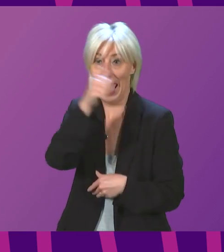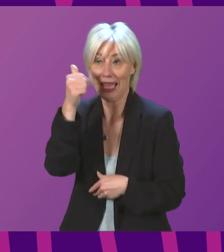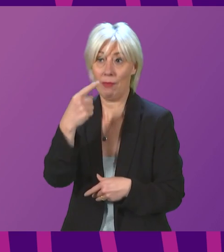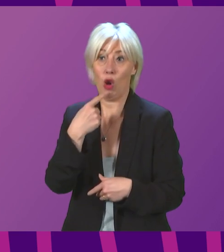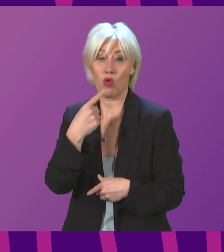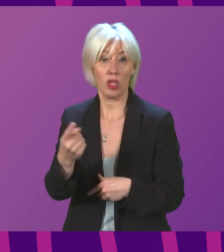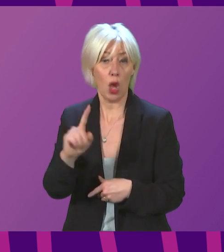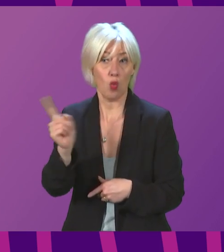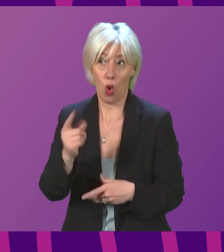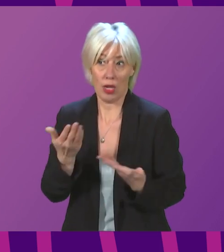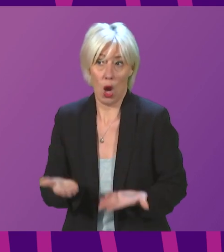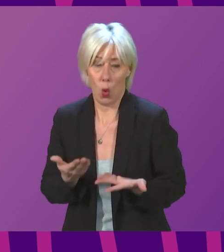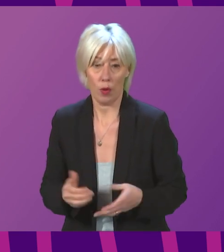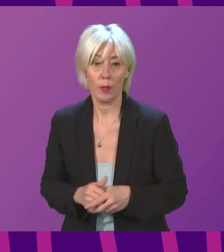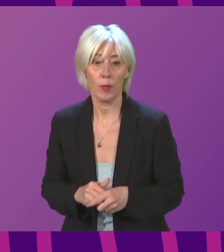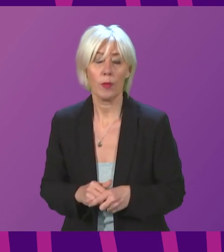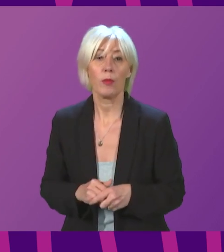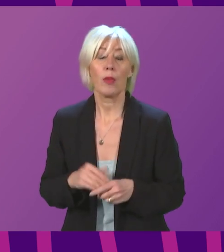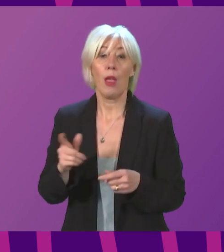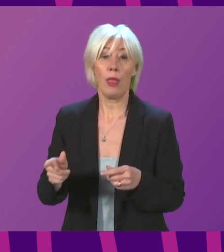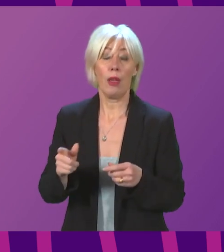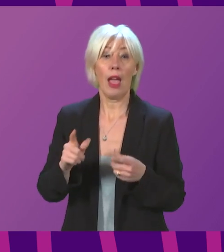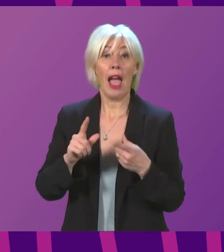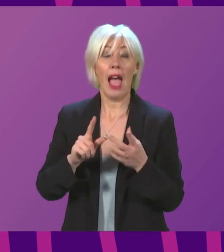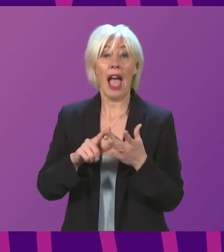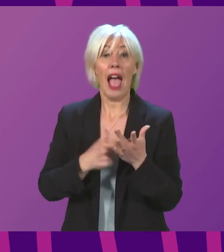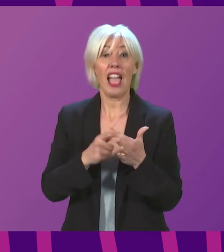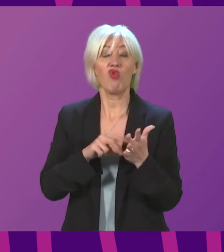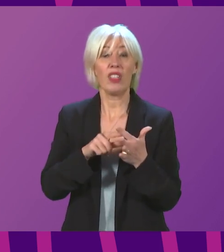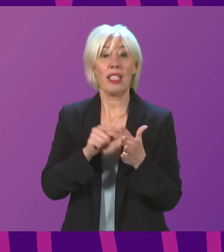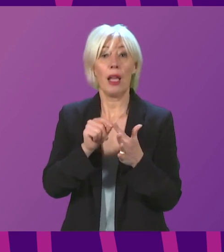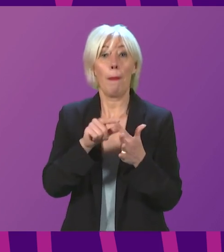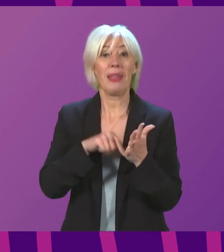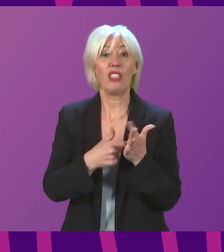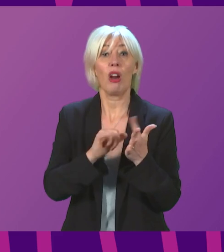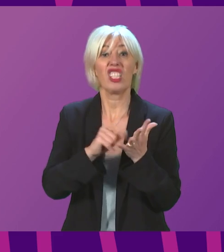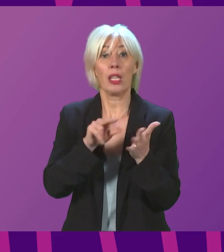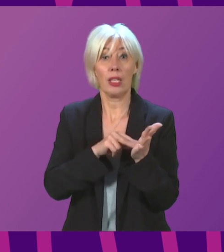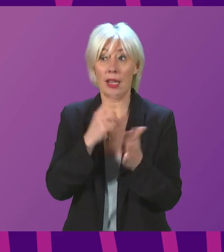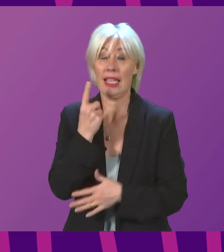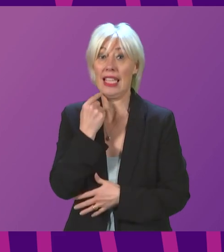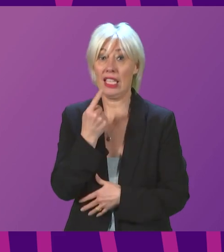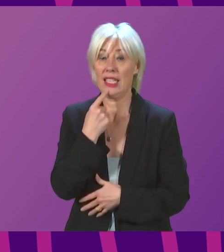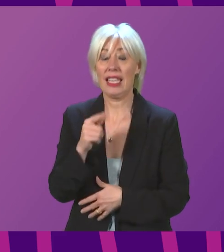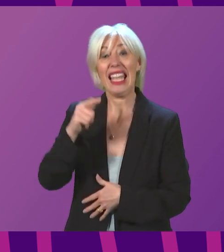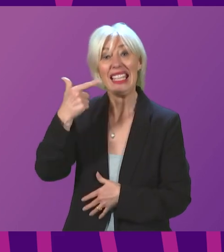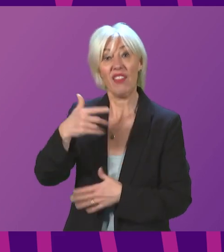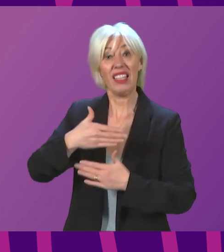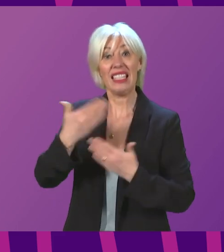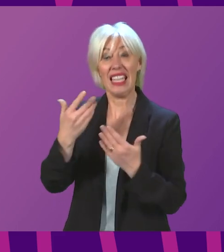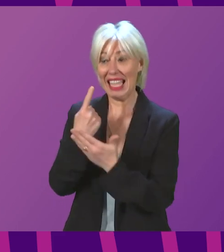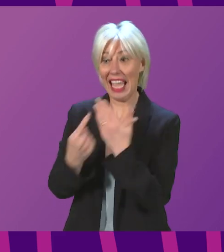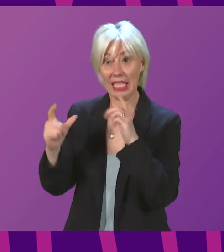are saying right now. The epidemiologist Irene Peterson said yesterday that a move to a seven-day isolation period